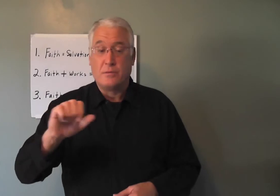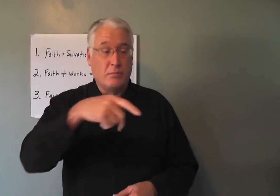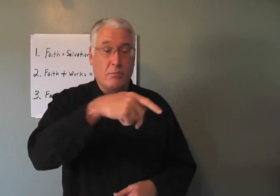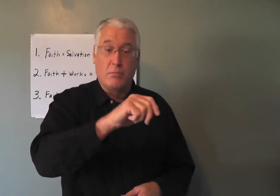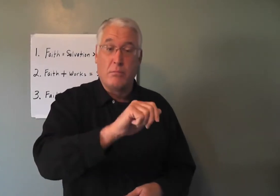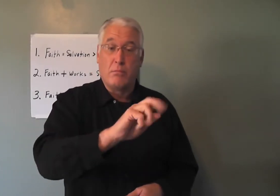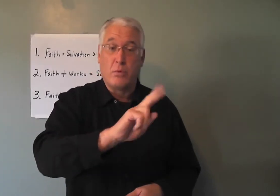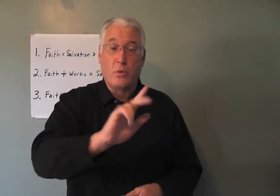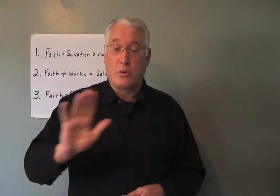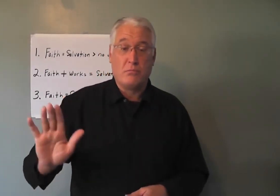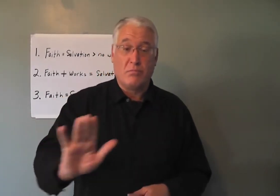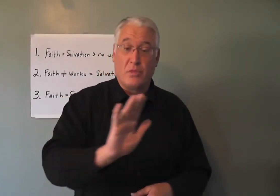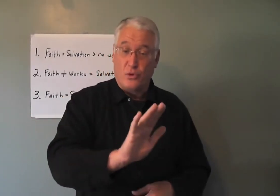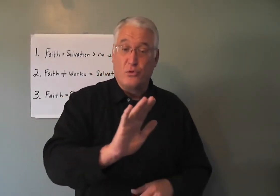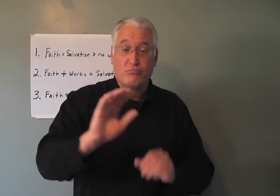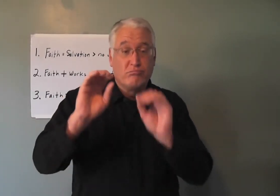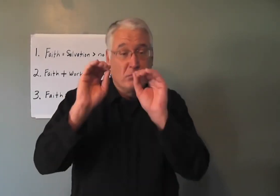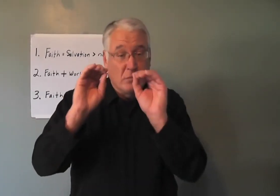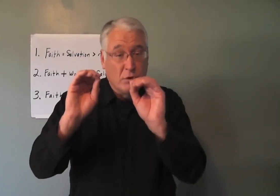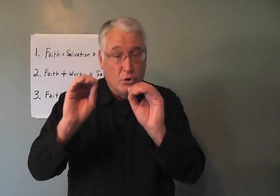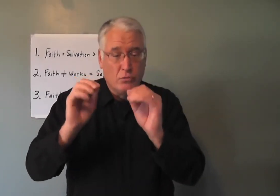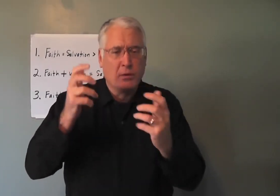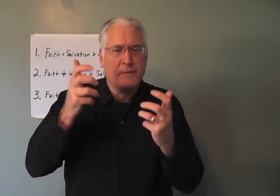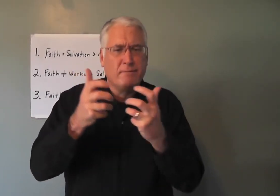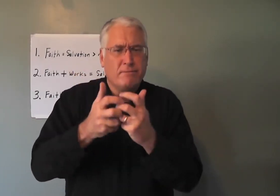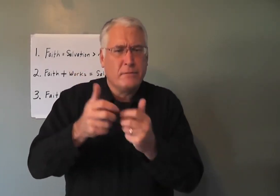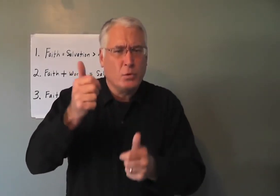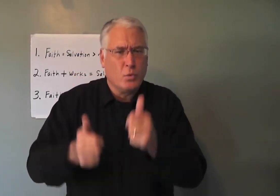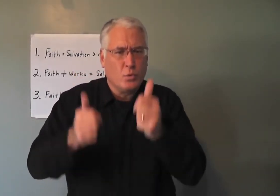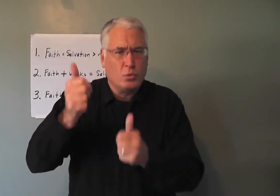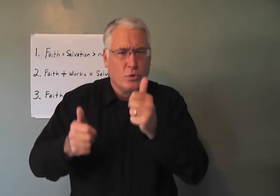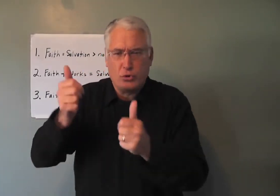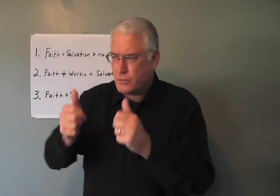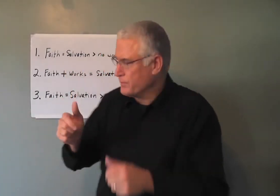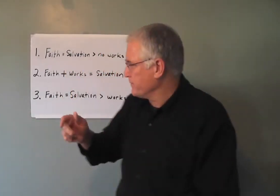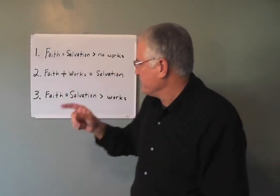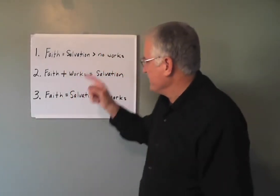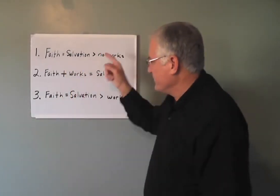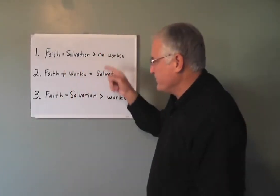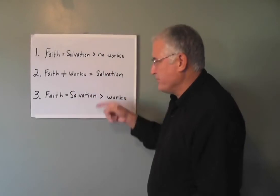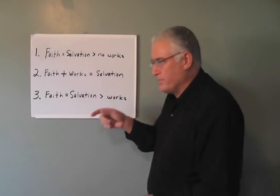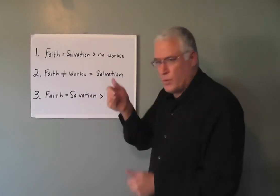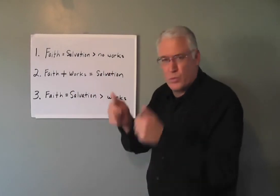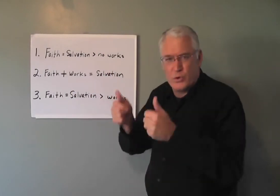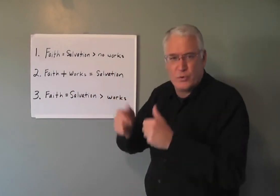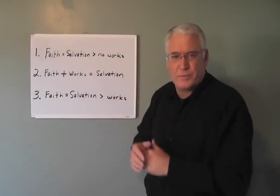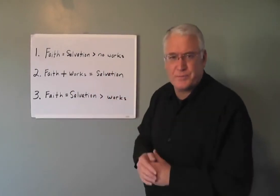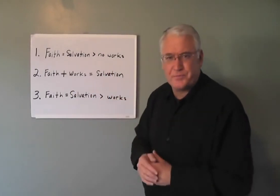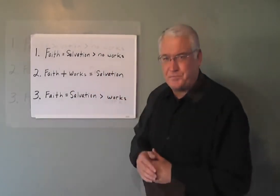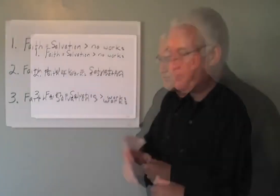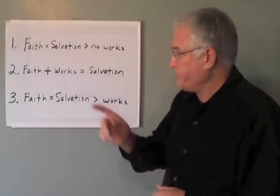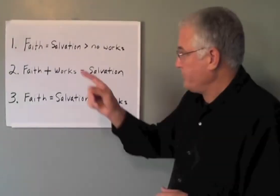James and Paul's teaching fits together. Which one of these perspectives? Which one?